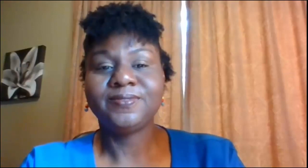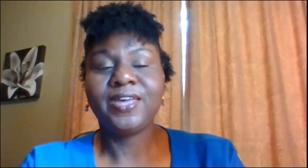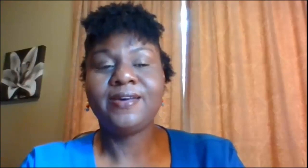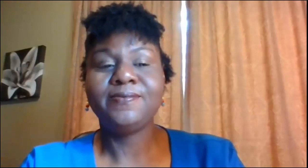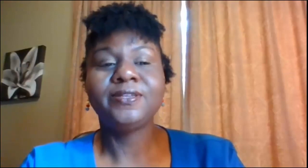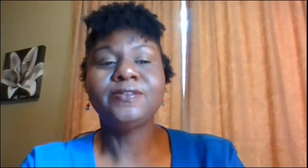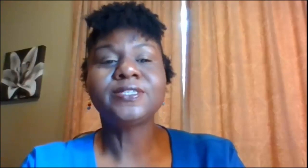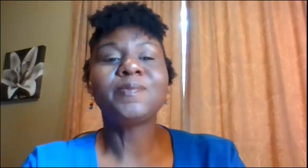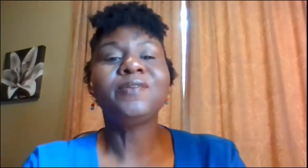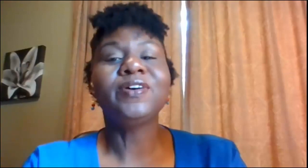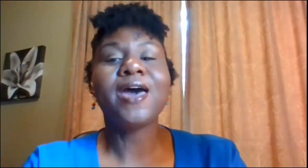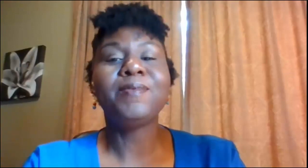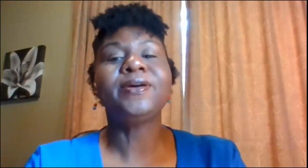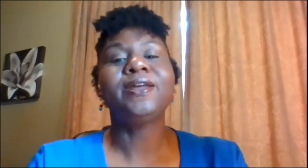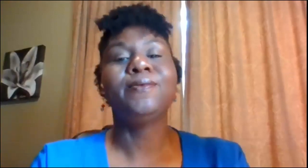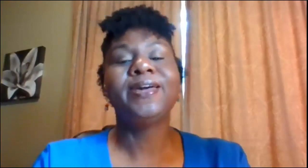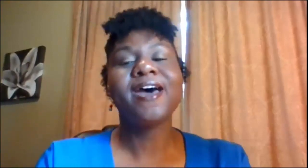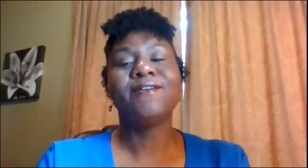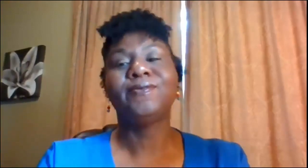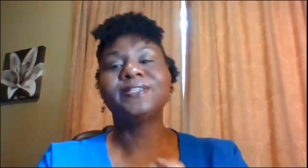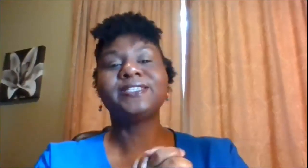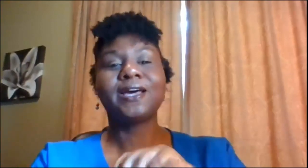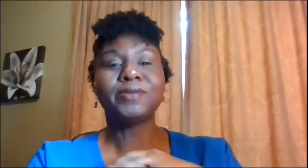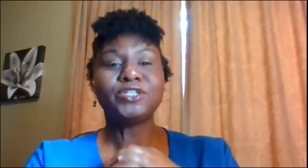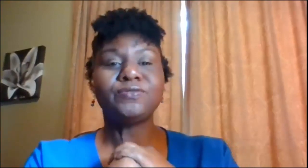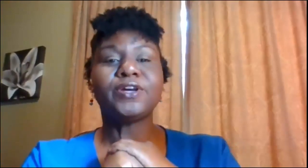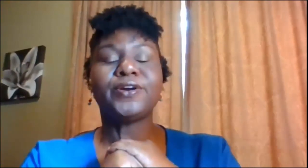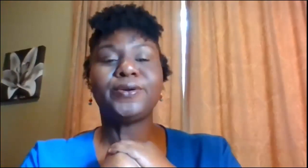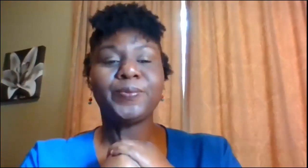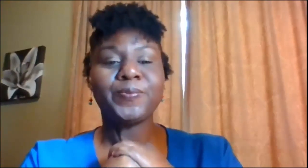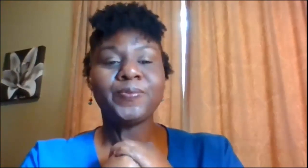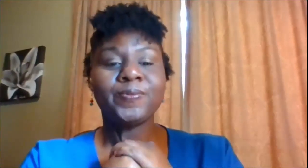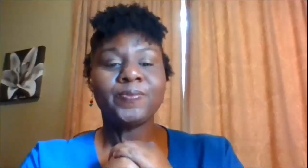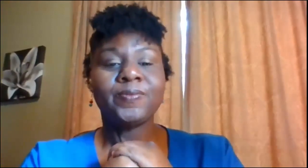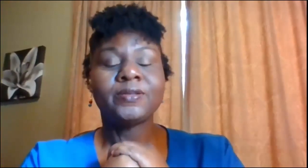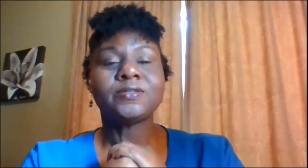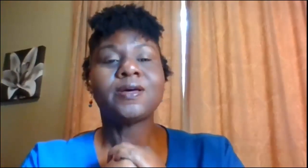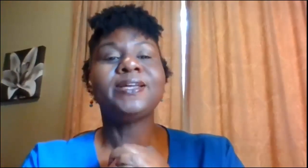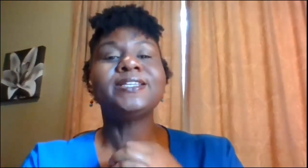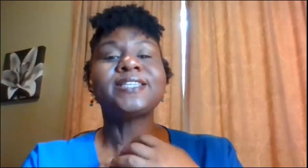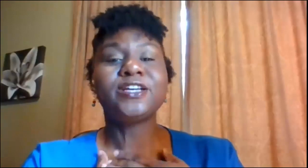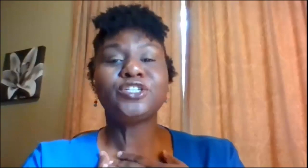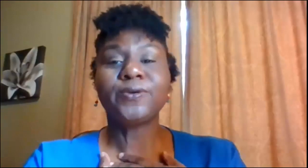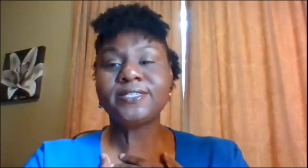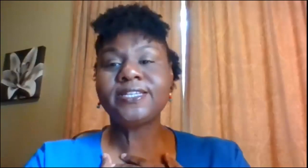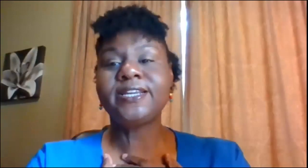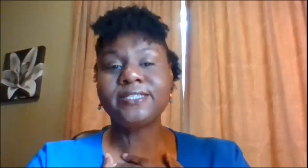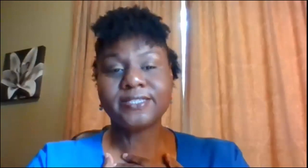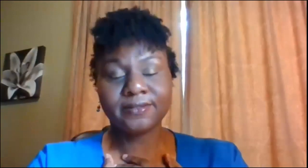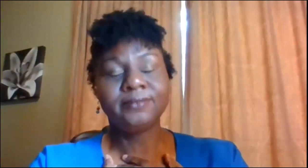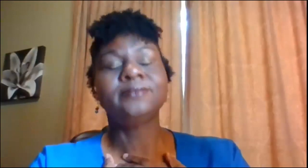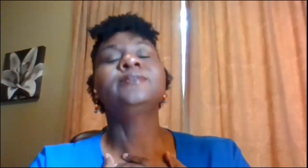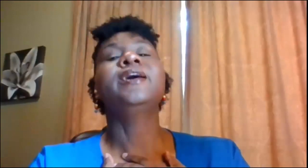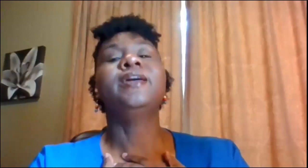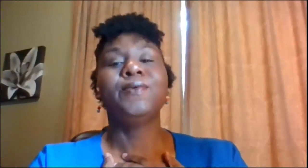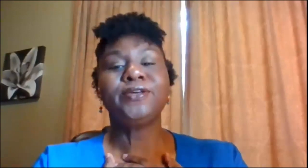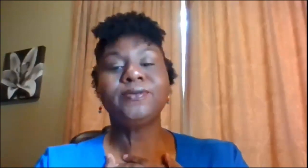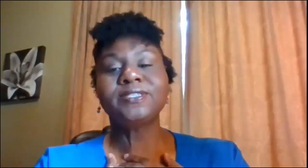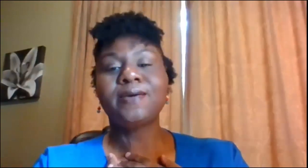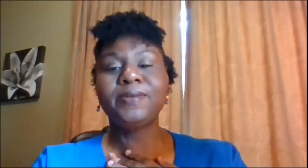okay using some of vocabulary that we have want to see how much you learn so I'm going to sign a short sentence and I want you to type